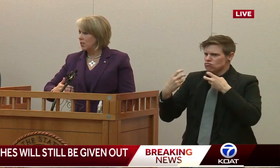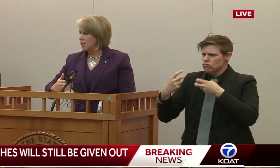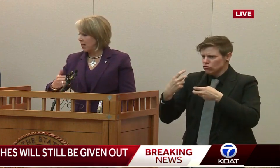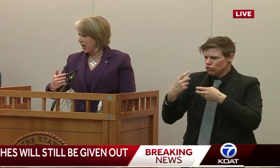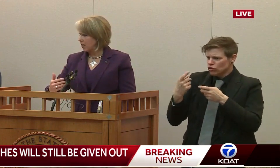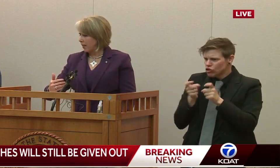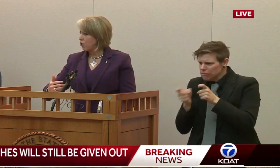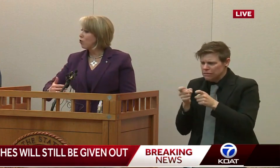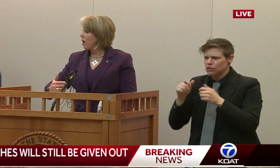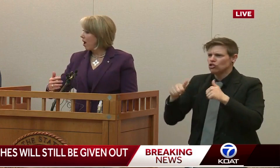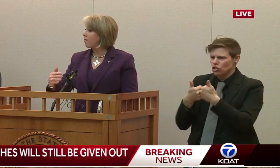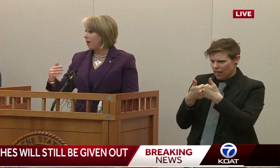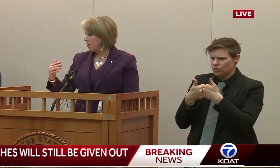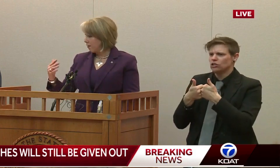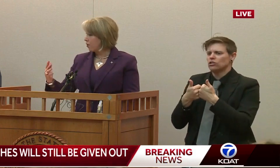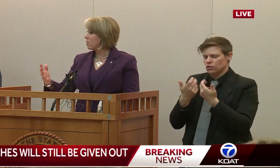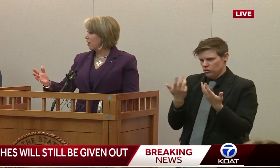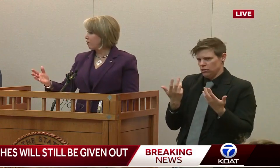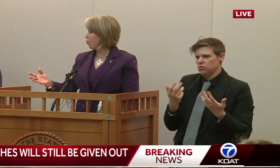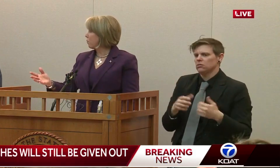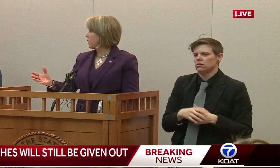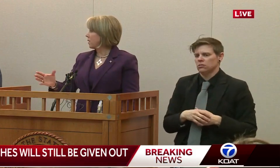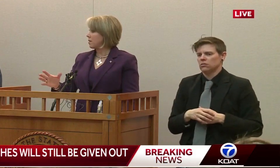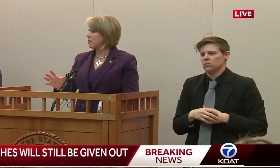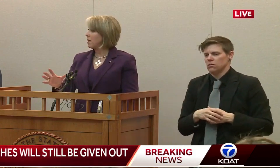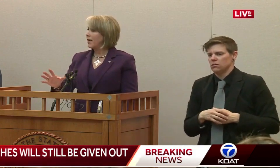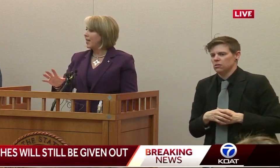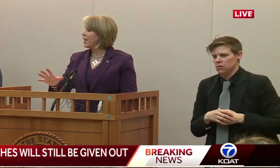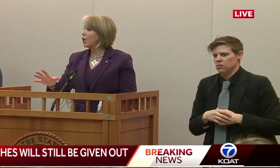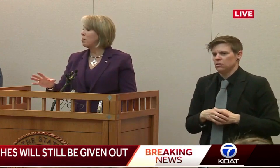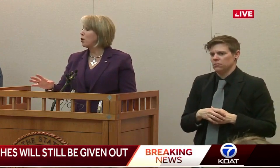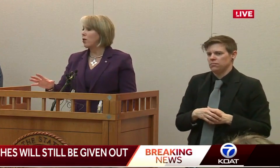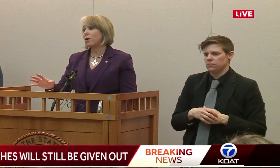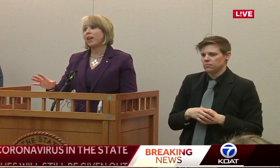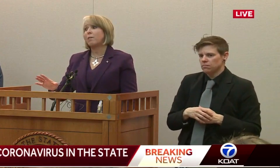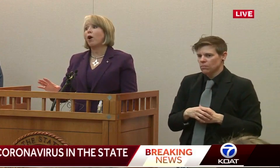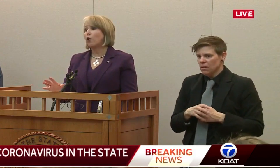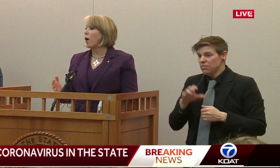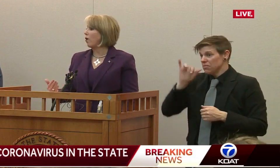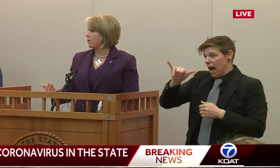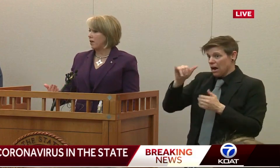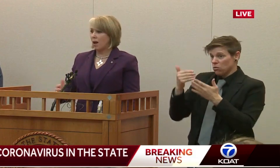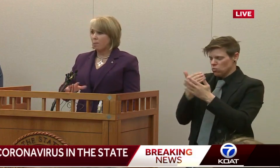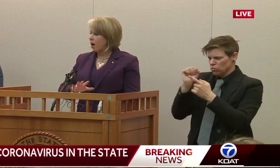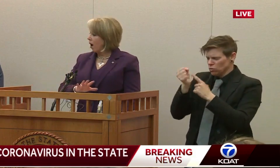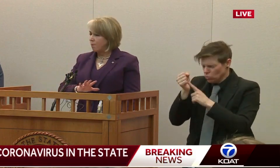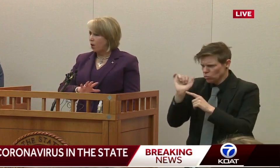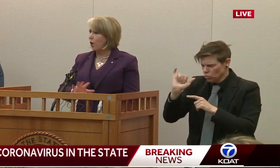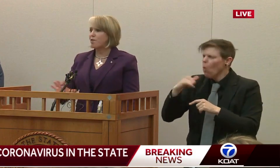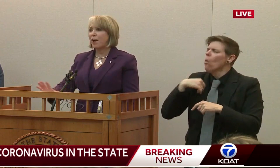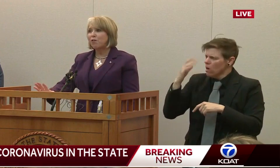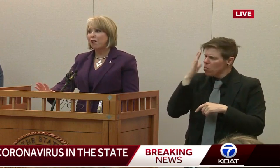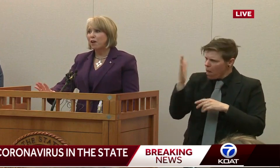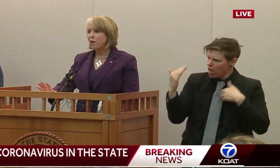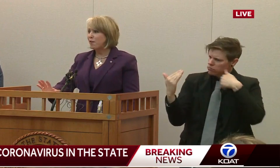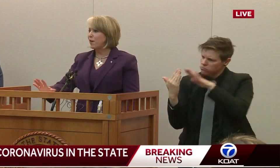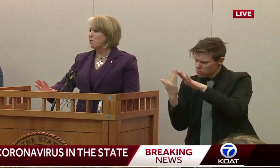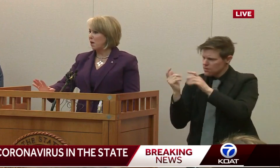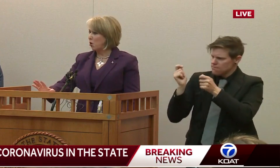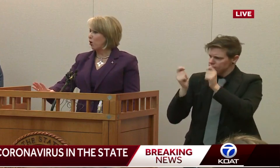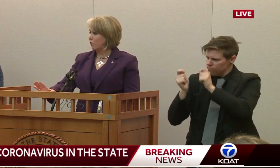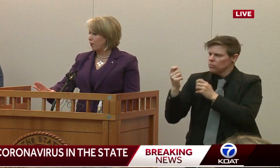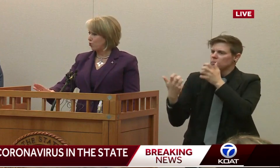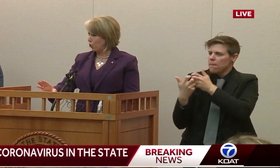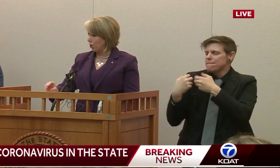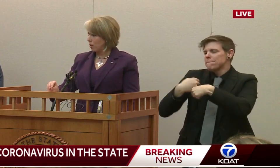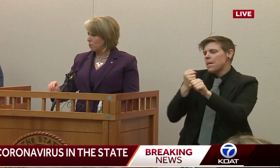daily, and you could have a different set of circumstances in a community that I'm unaware of today. I'm not aware of anything that